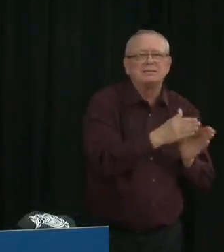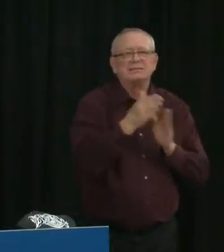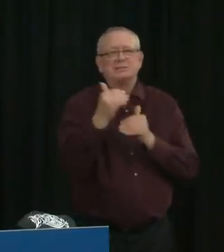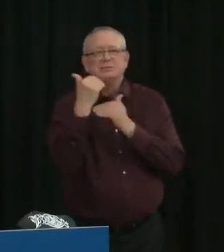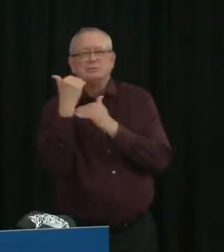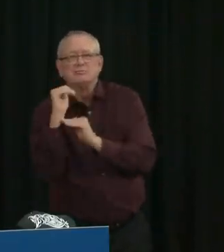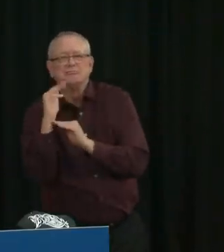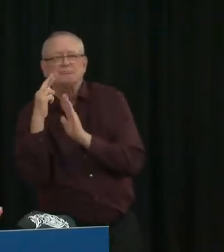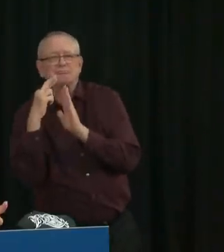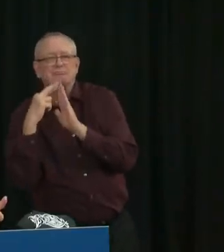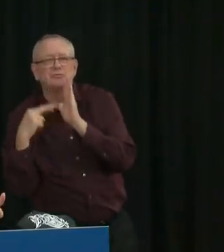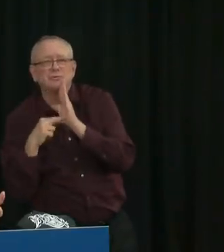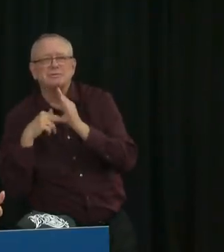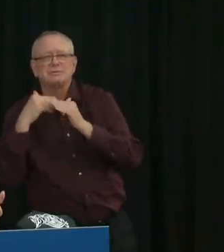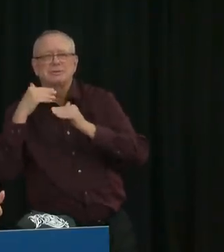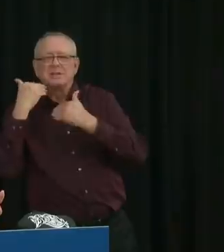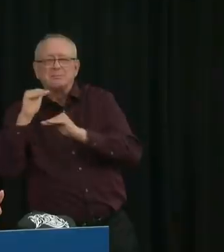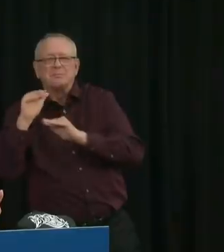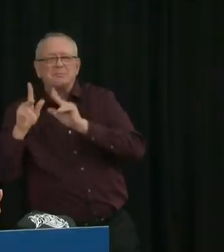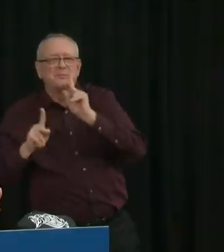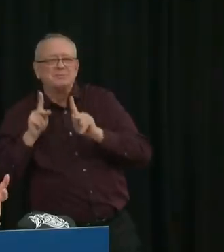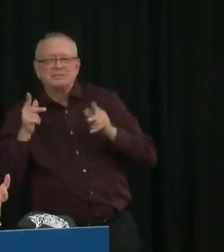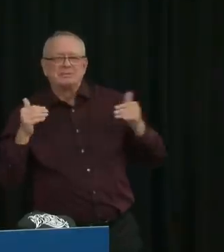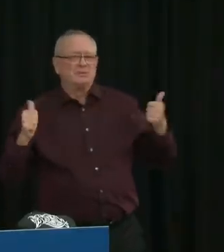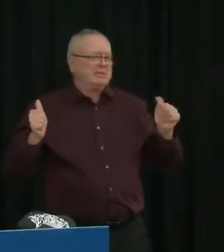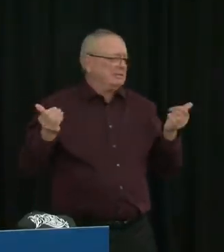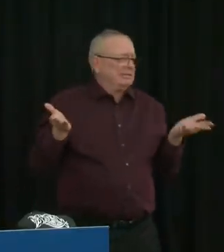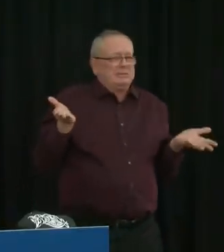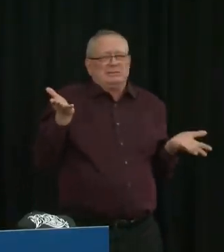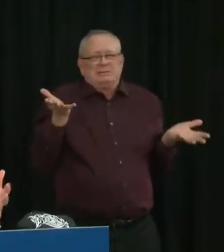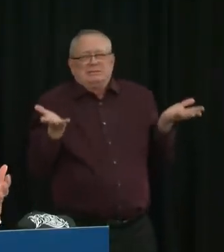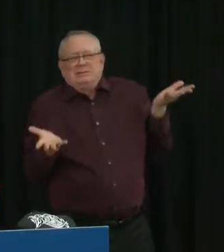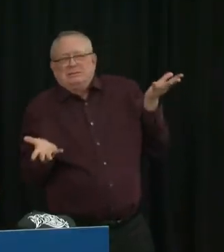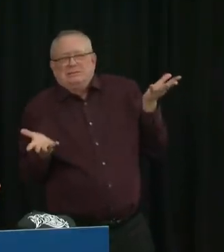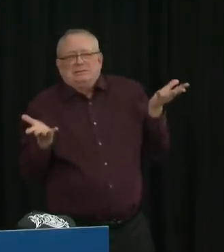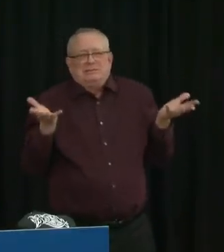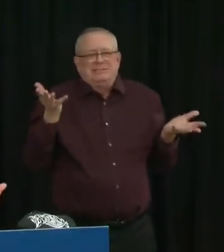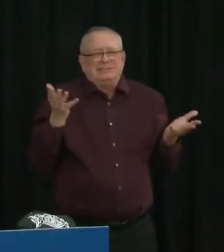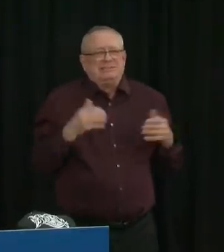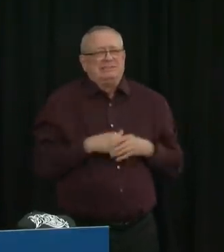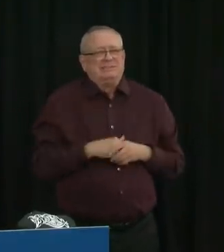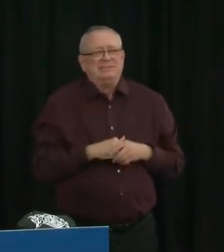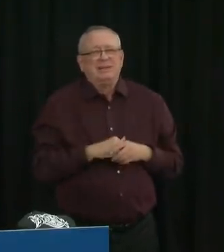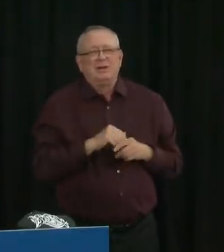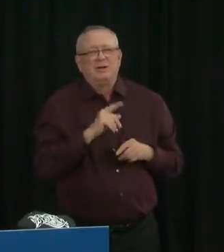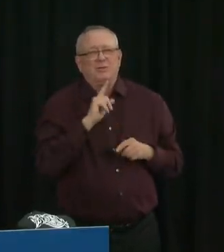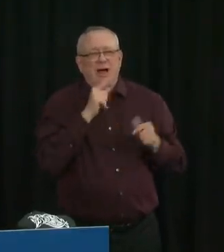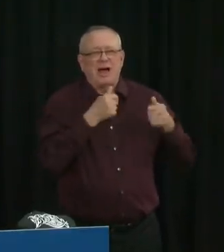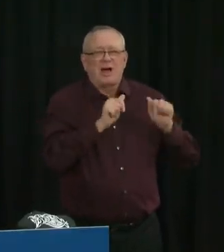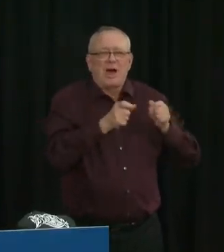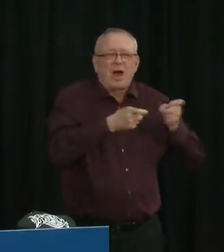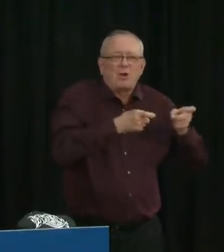path forward that helps us to minimize both of those kinds of harms.